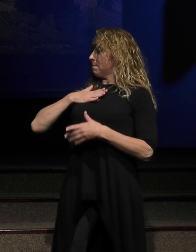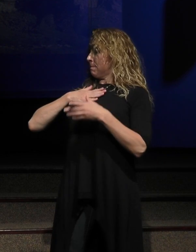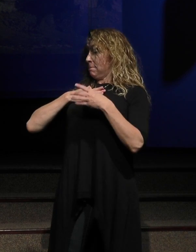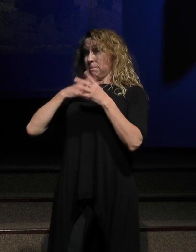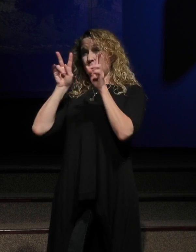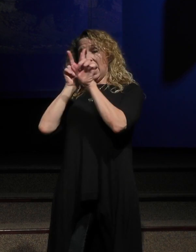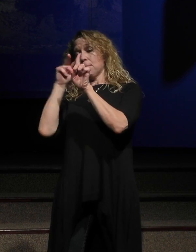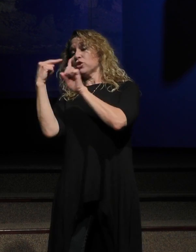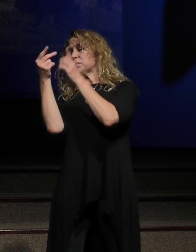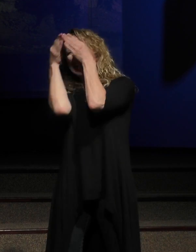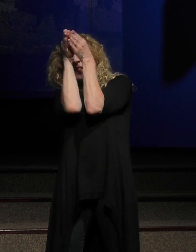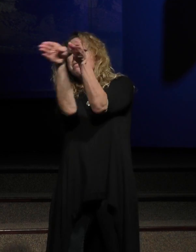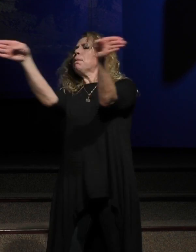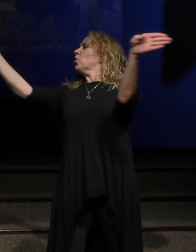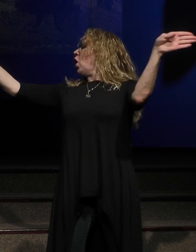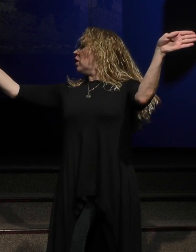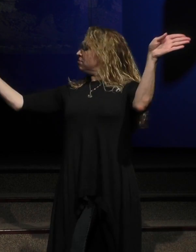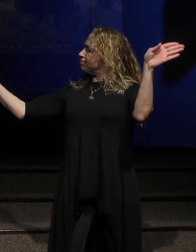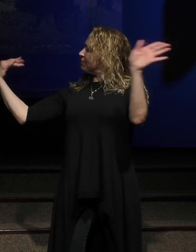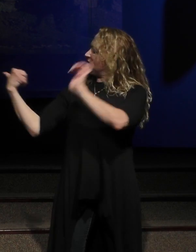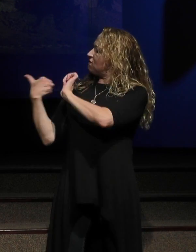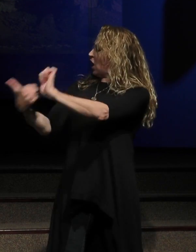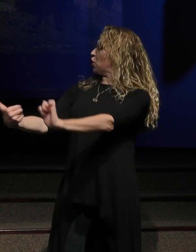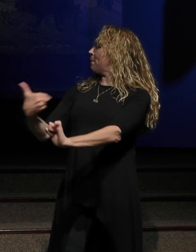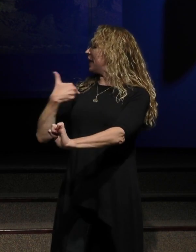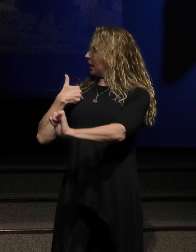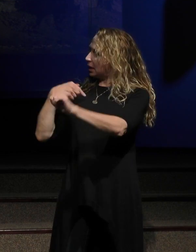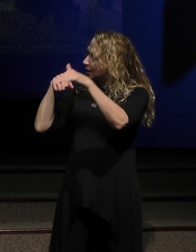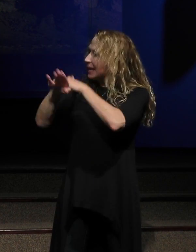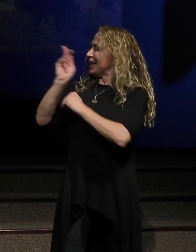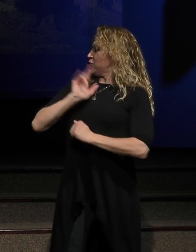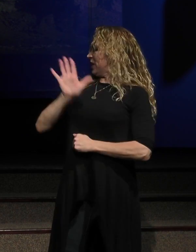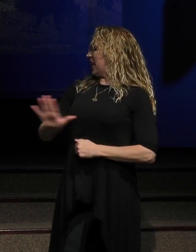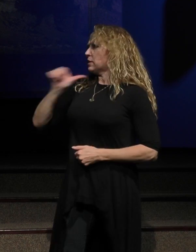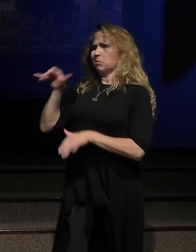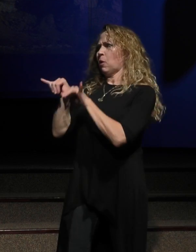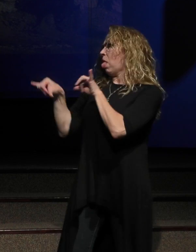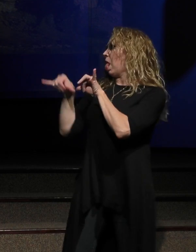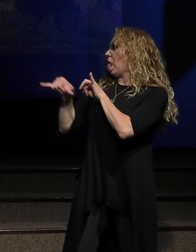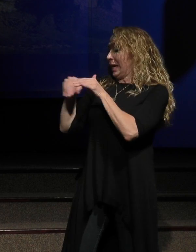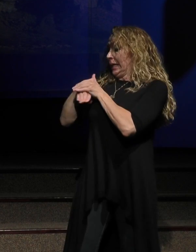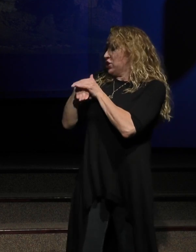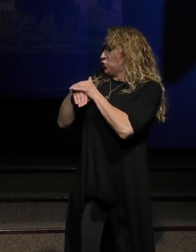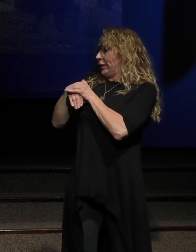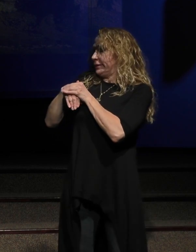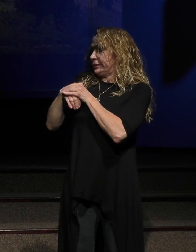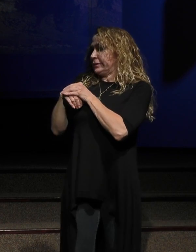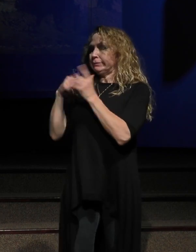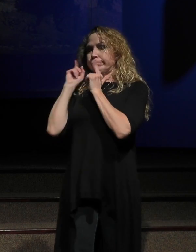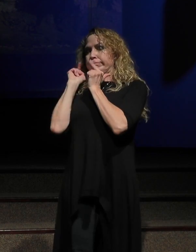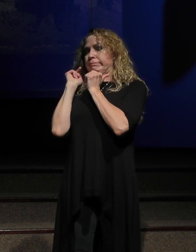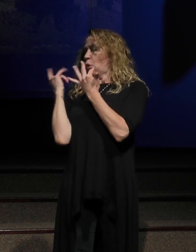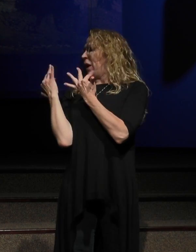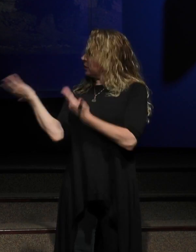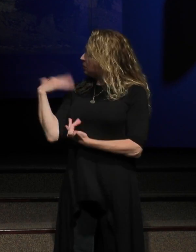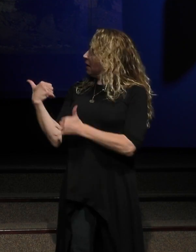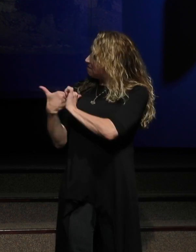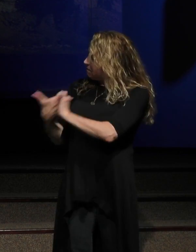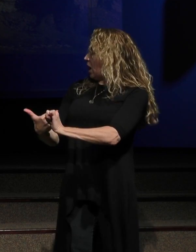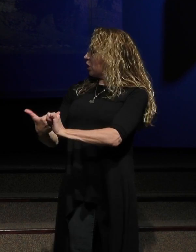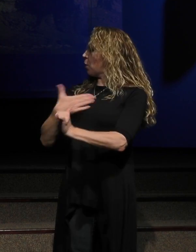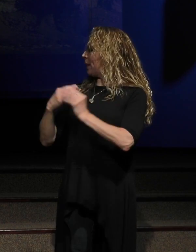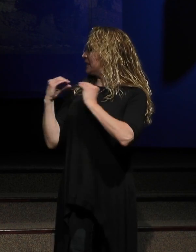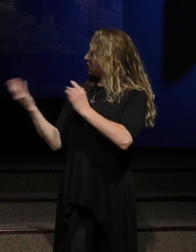of life for you. Follow me into the kingdom. Quit staying around the entrance and camping out there. Follow my